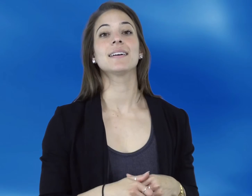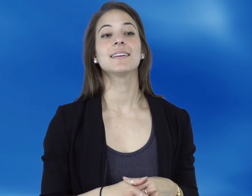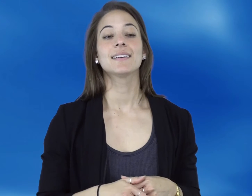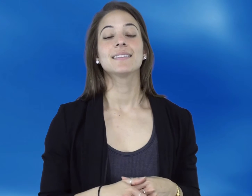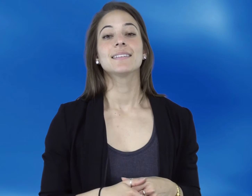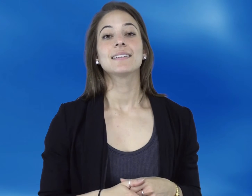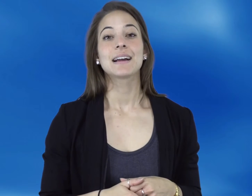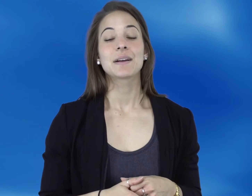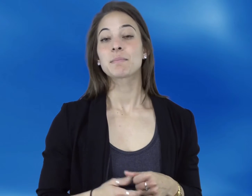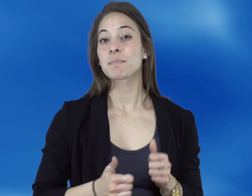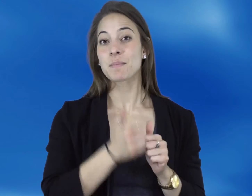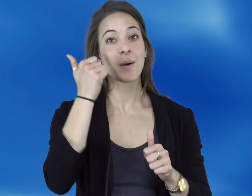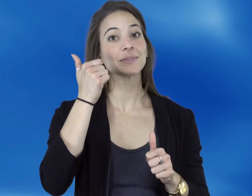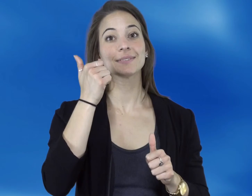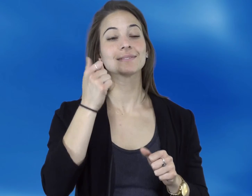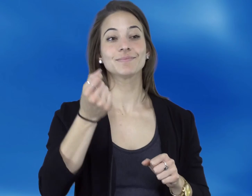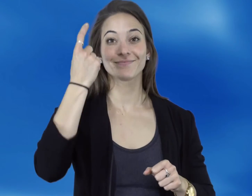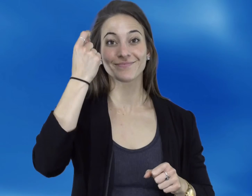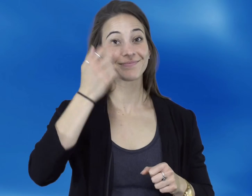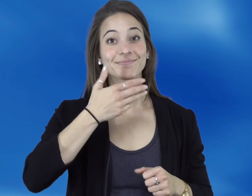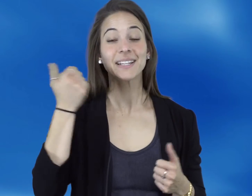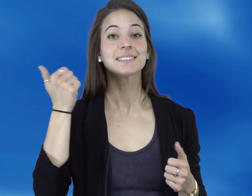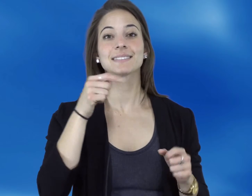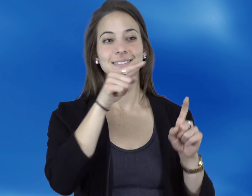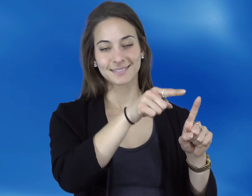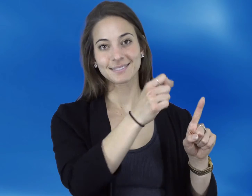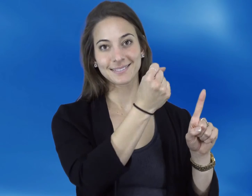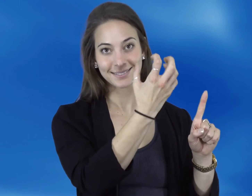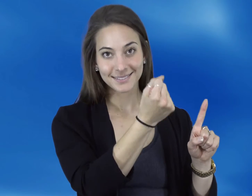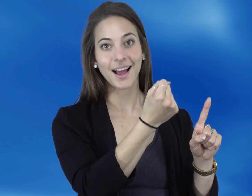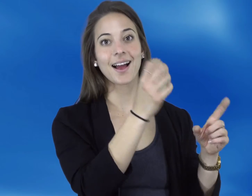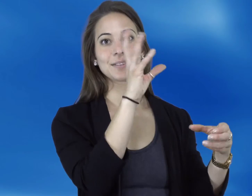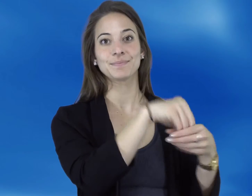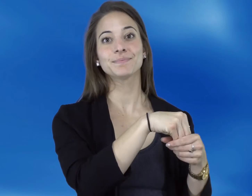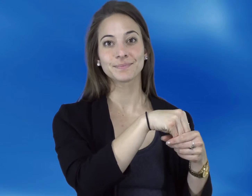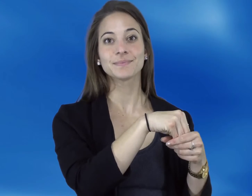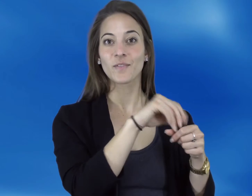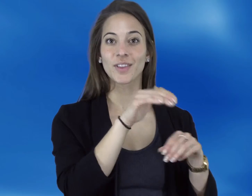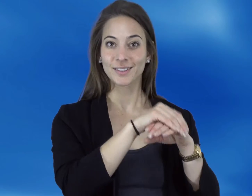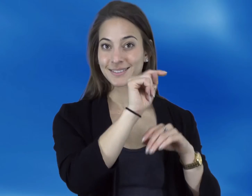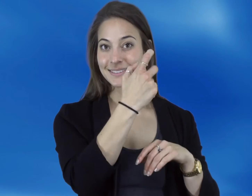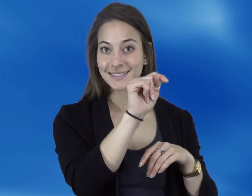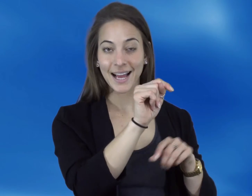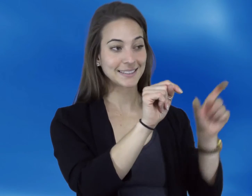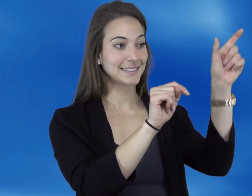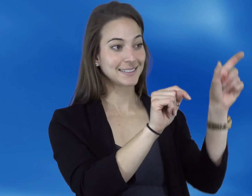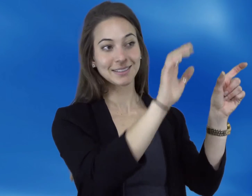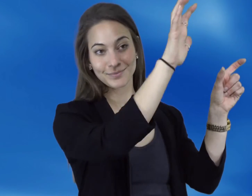The results found that after participants saw the interpreted version, they were able to better comprehend and summarize